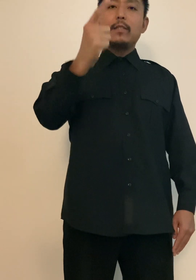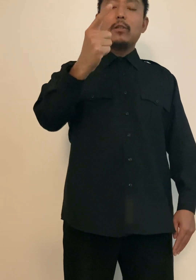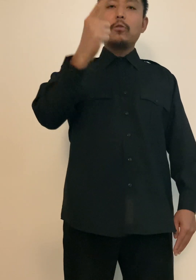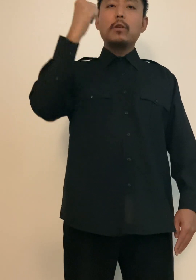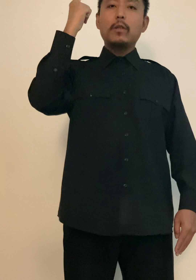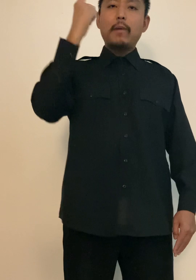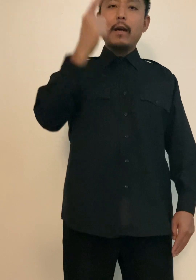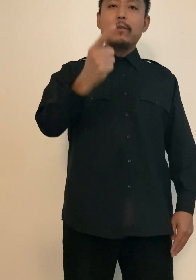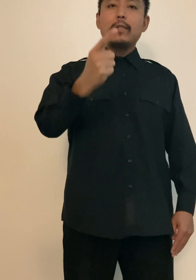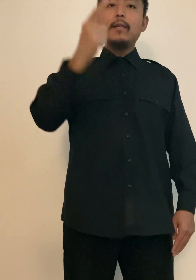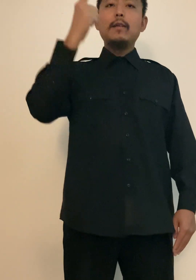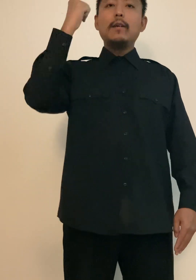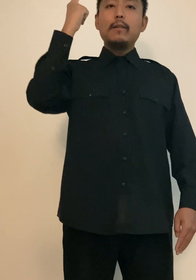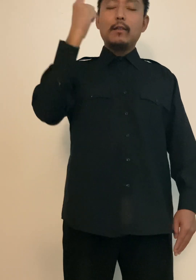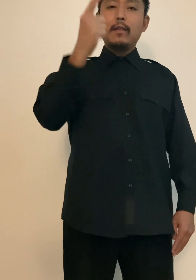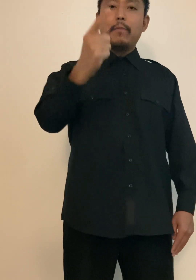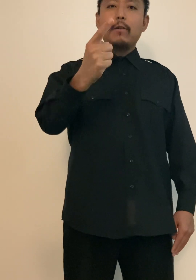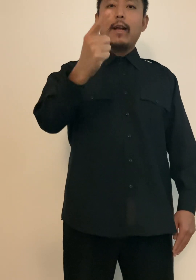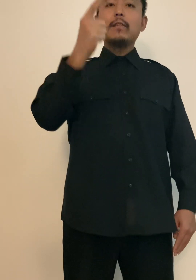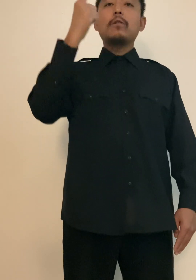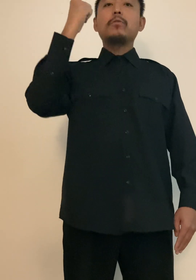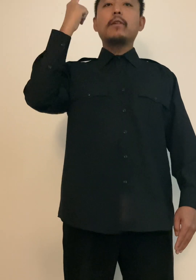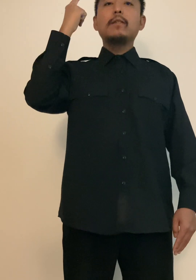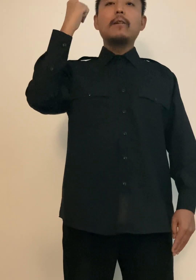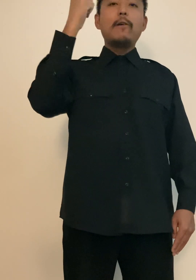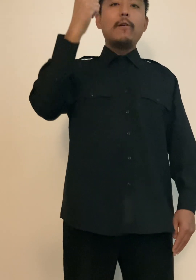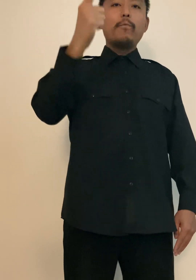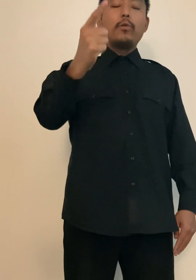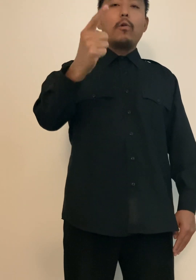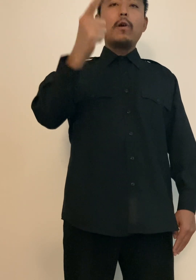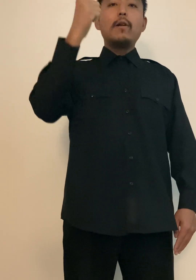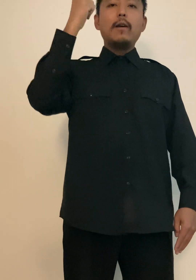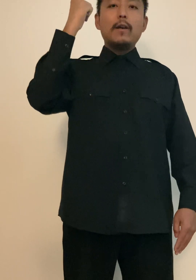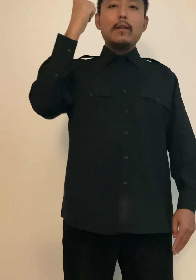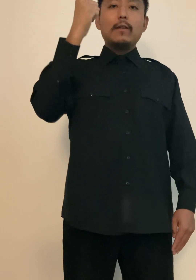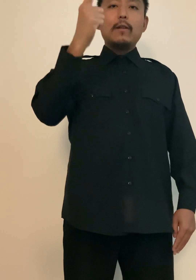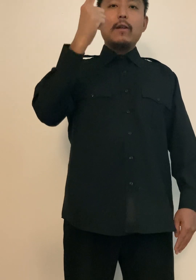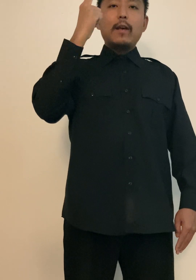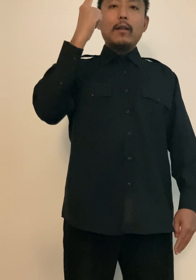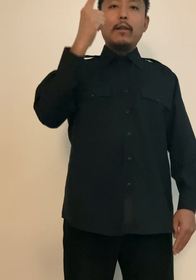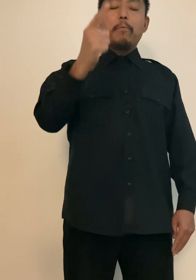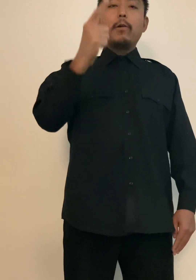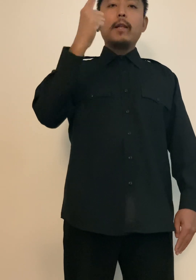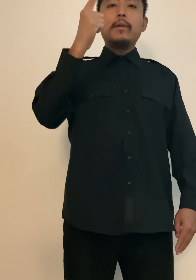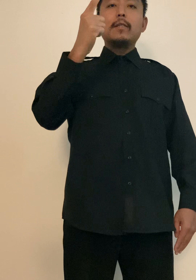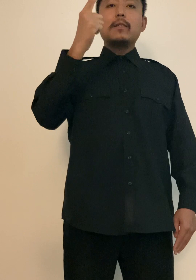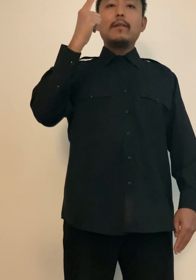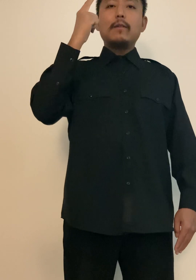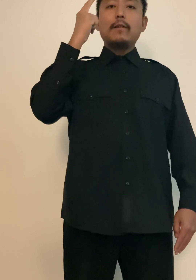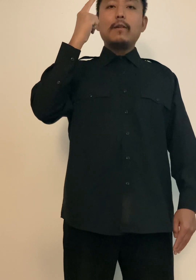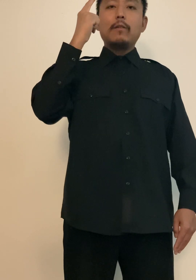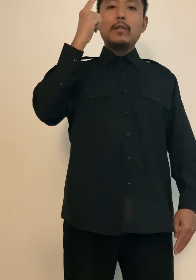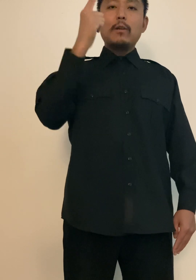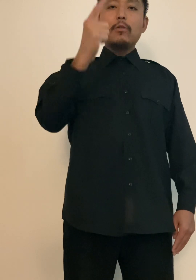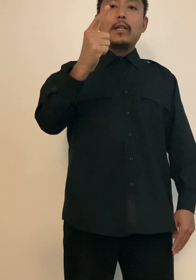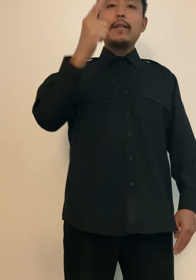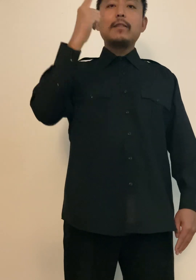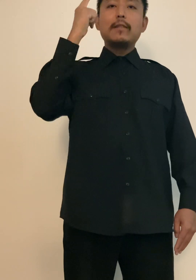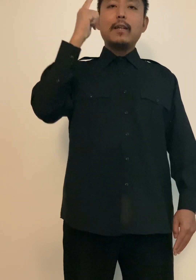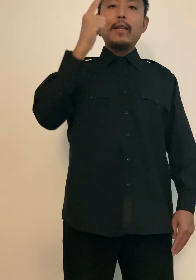social democracy, democratic socialist, nor liberal elements, there is no chance that they